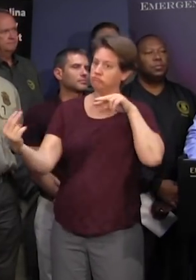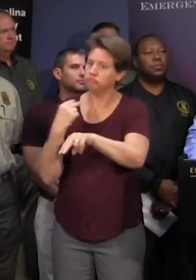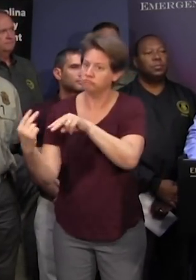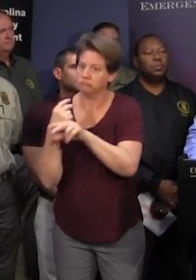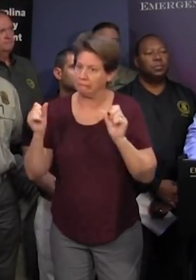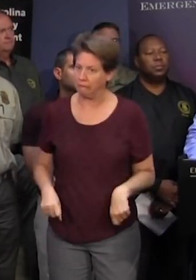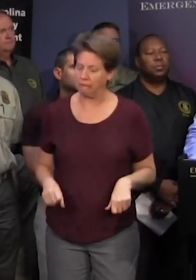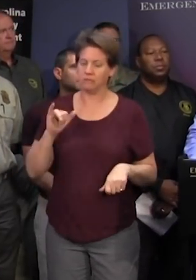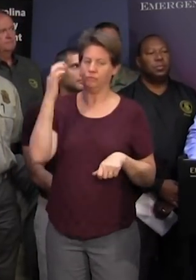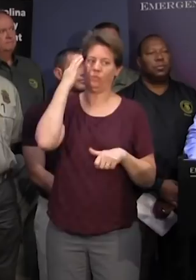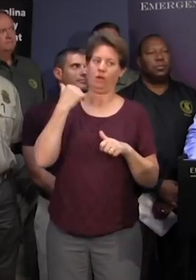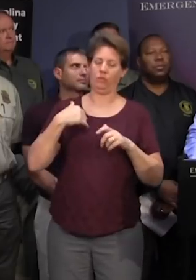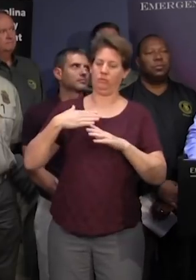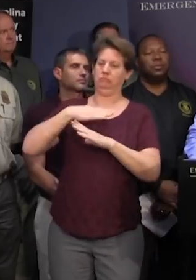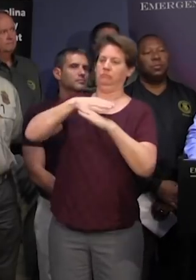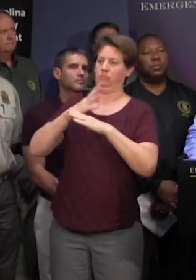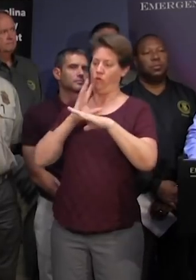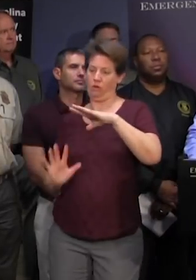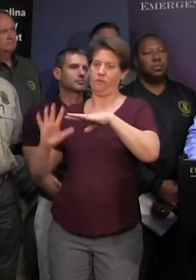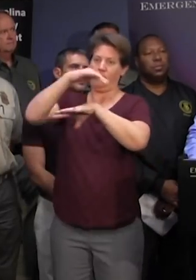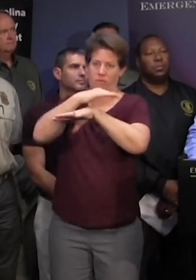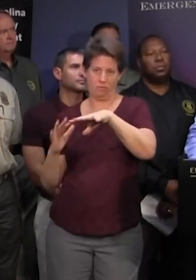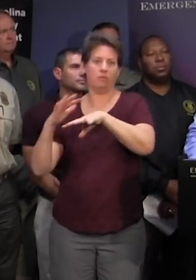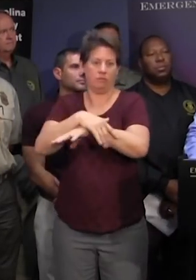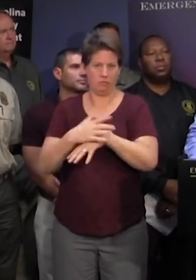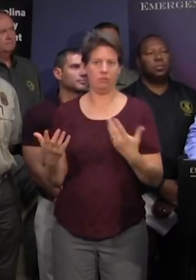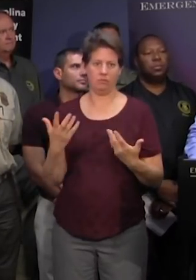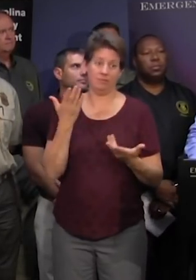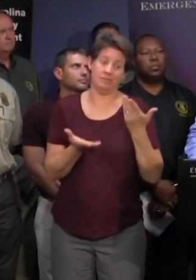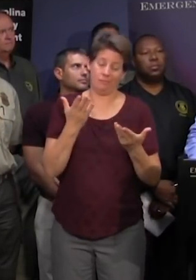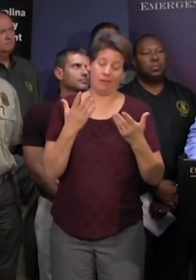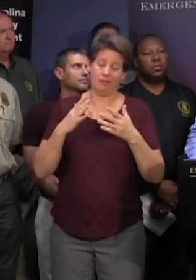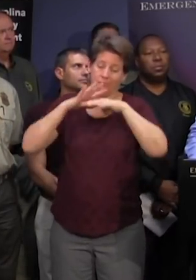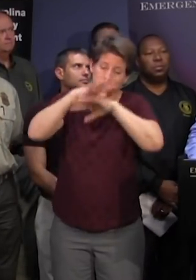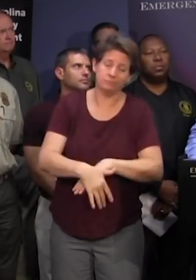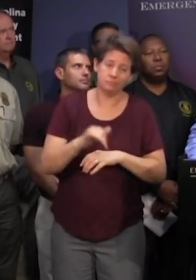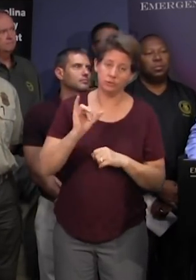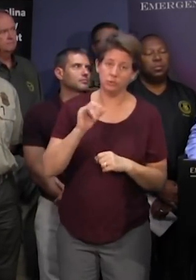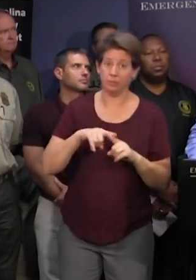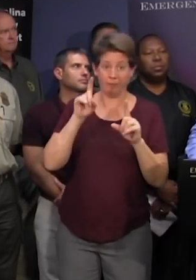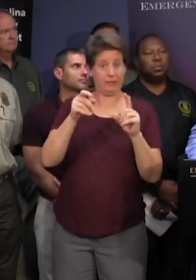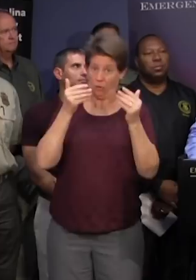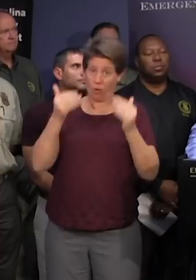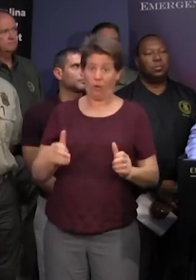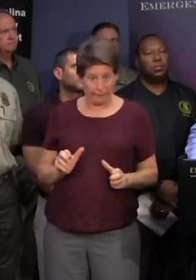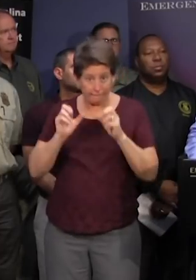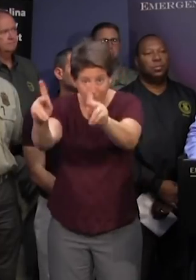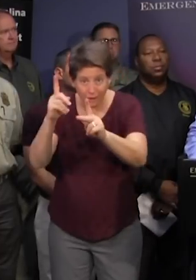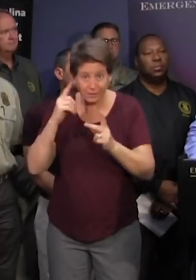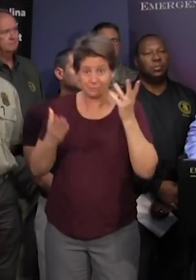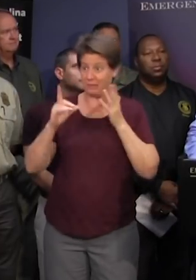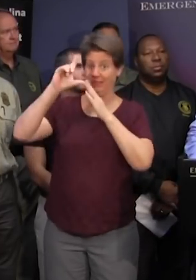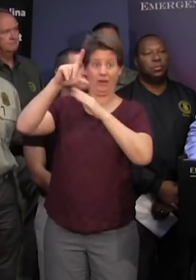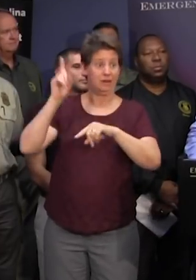want to keep the water from going over the top of 378 because it may wash out that road but they need to go on and get back because they might not be able